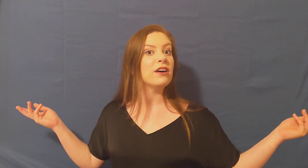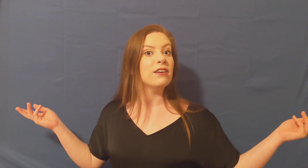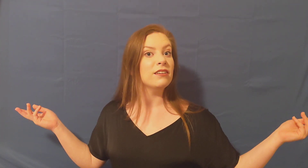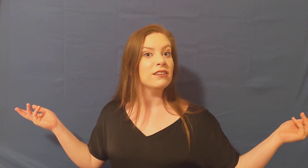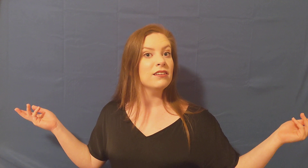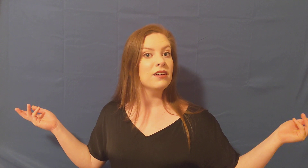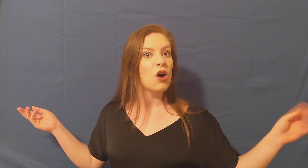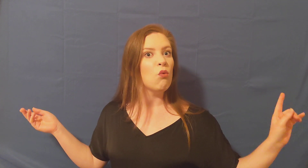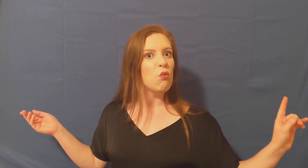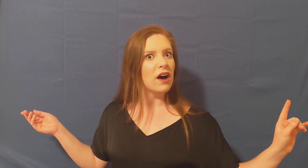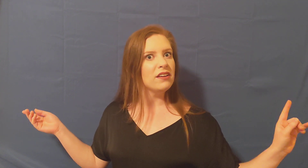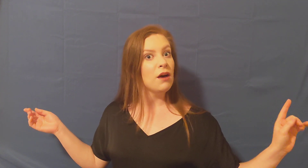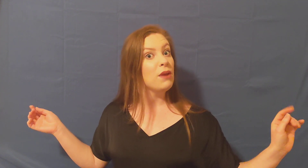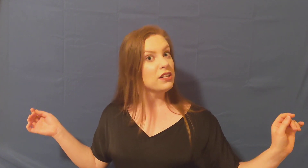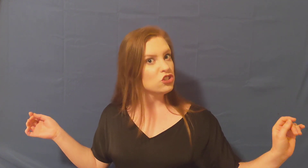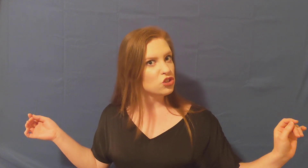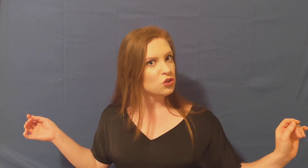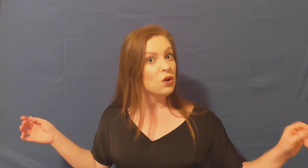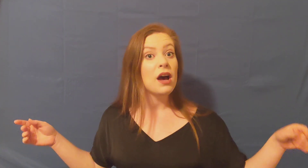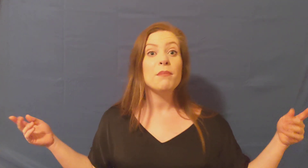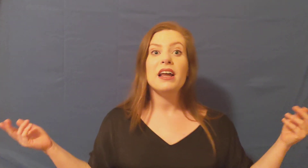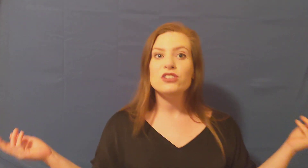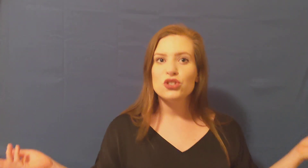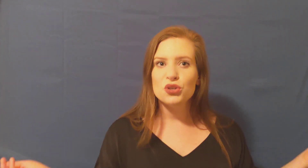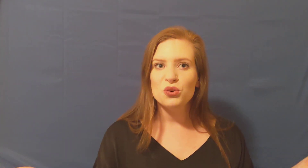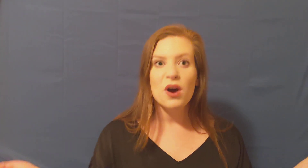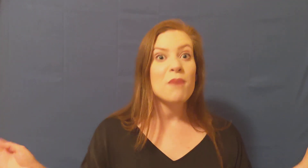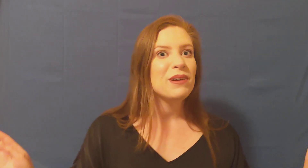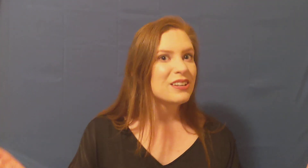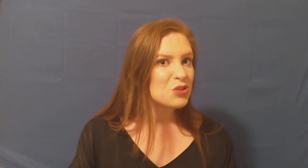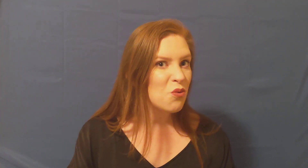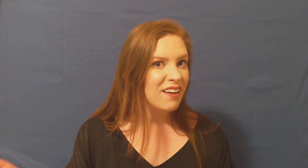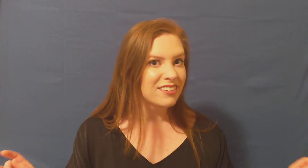girl. One plus two plus two plus one.